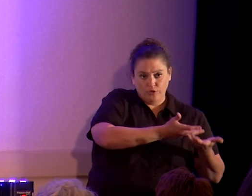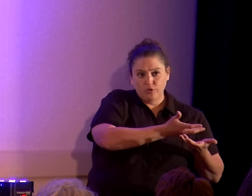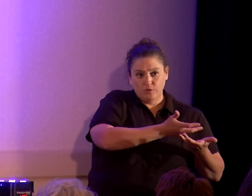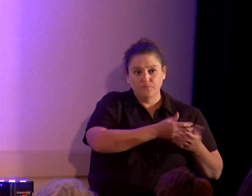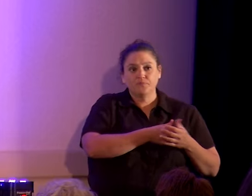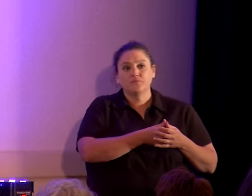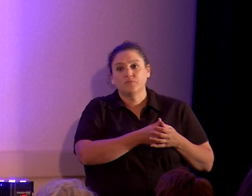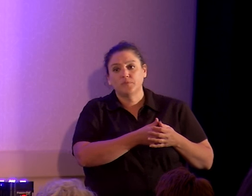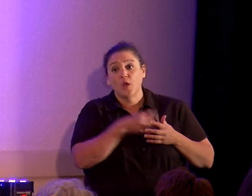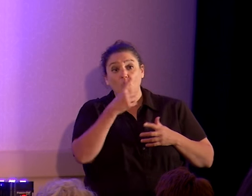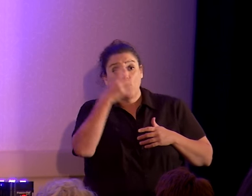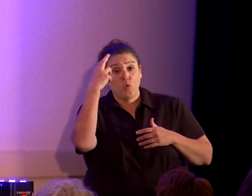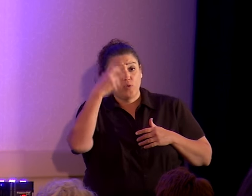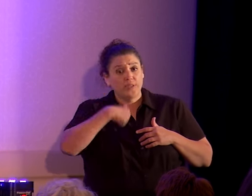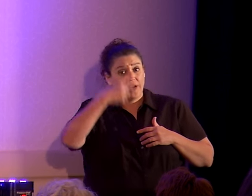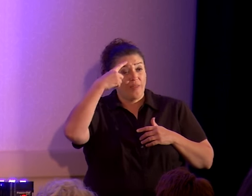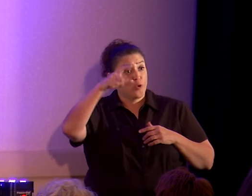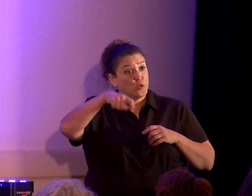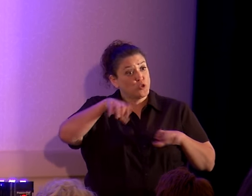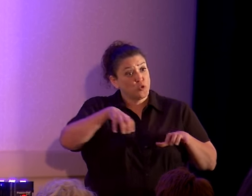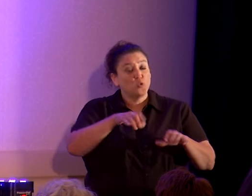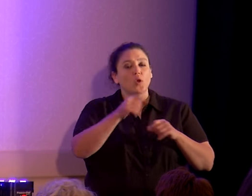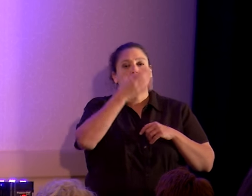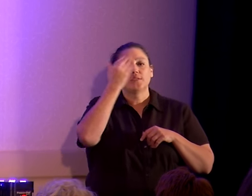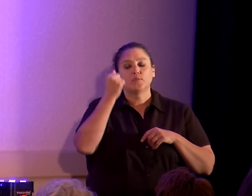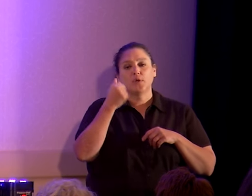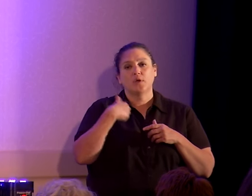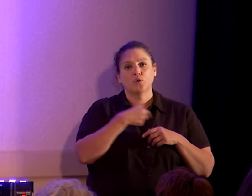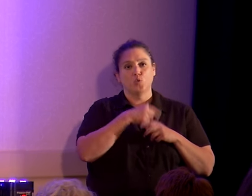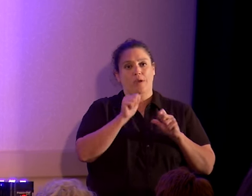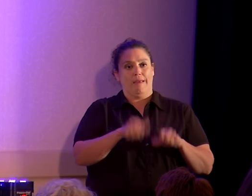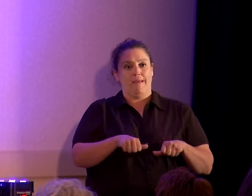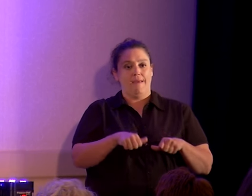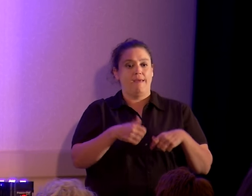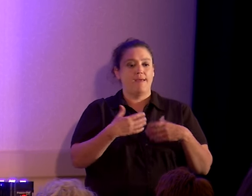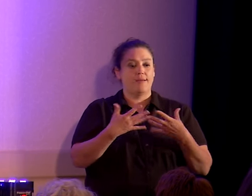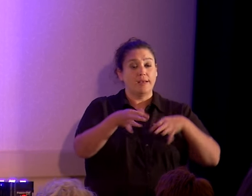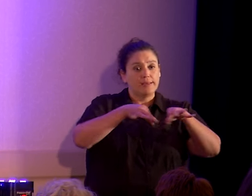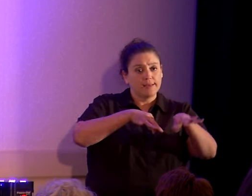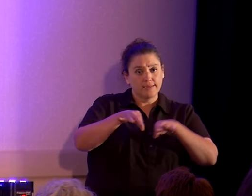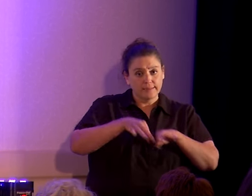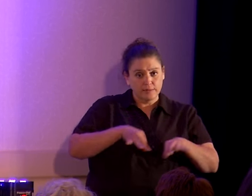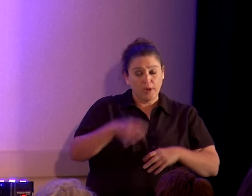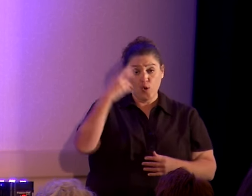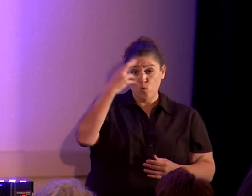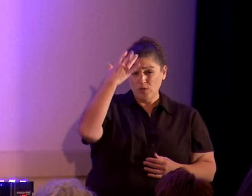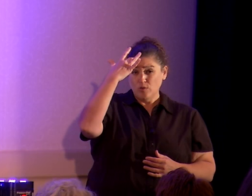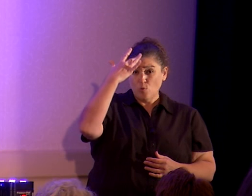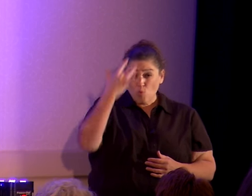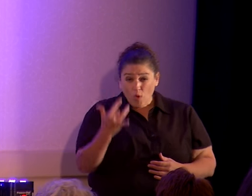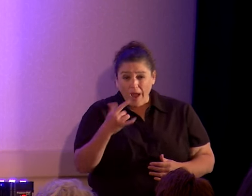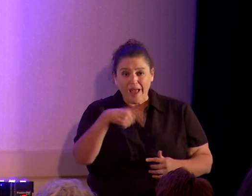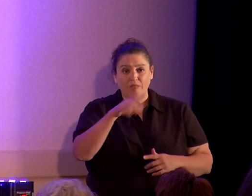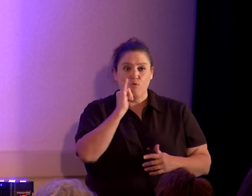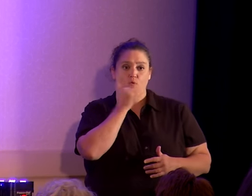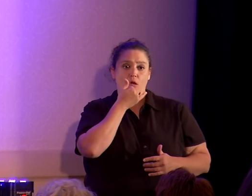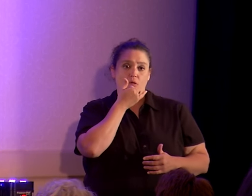One of the reasons that I think we should do it is because we can explain why they are wrong.